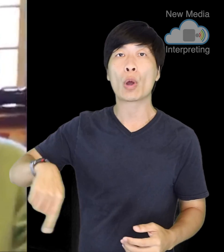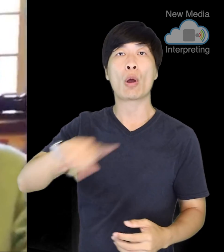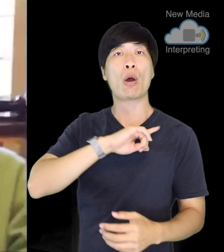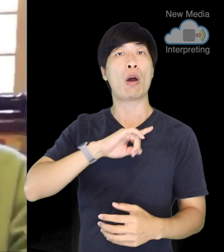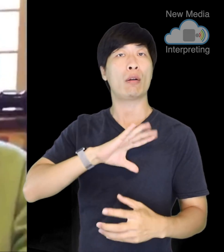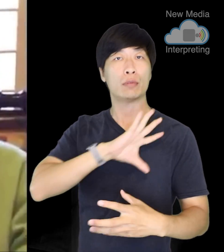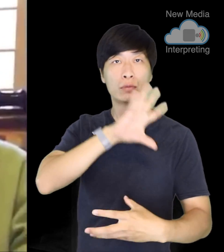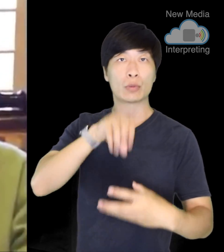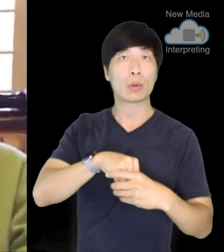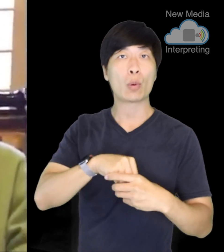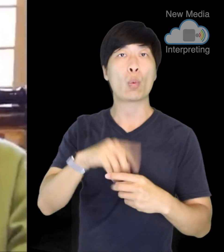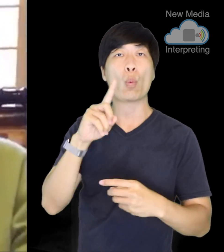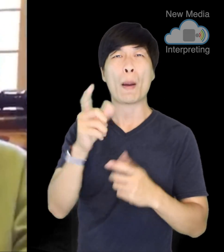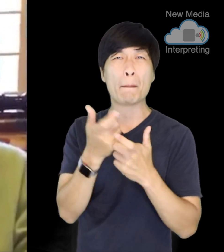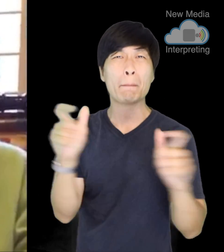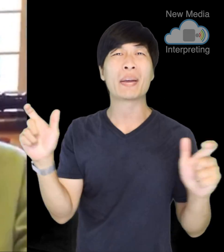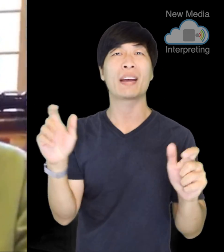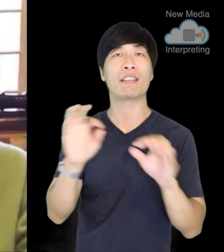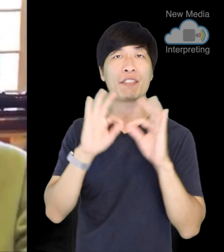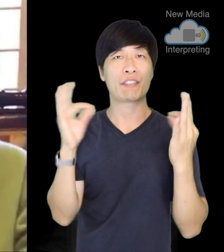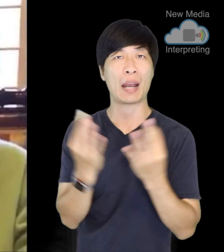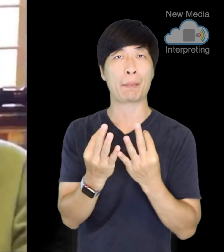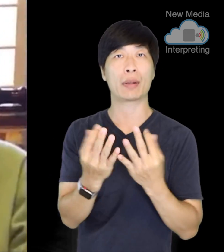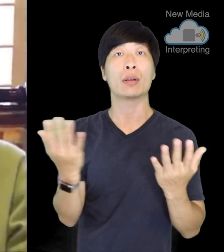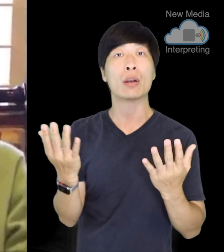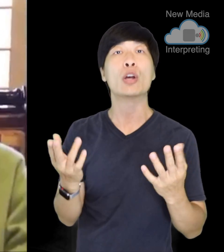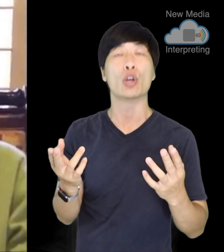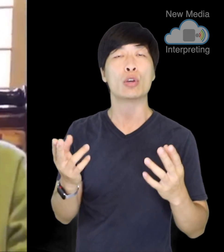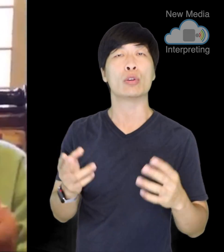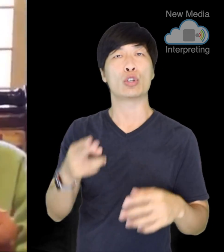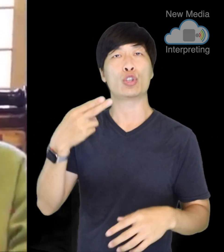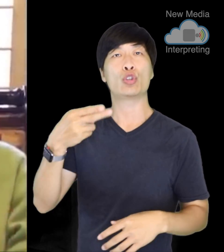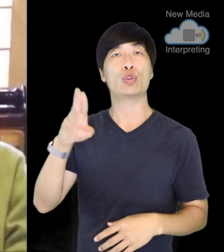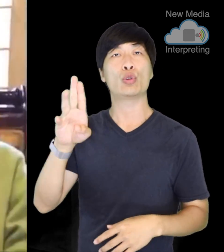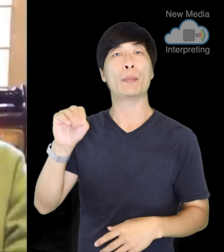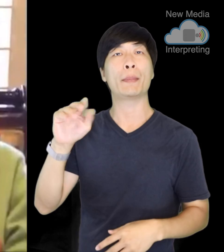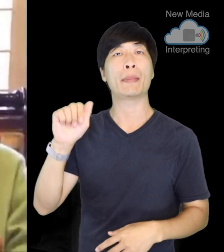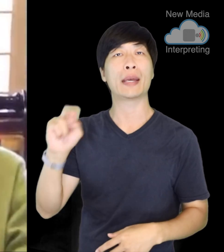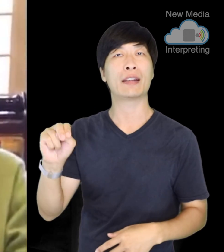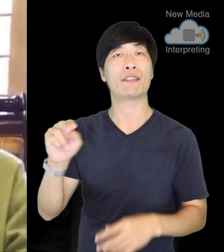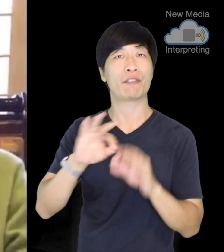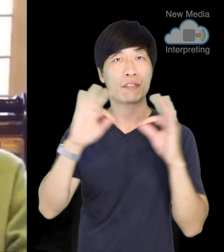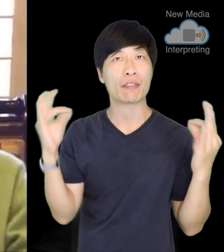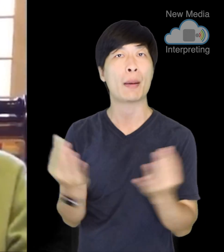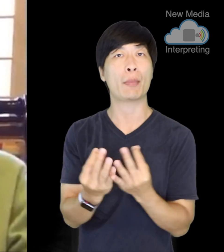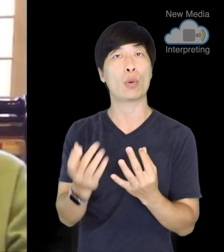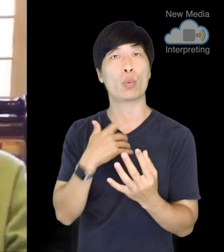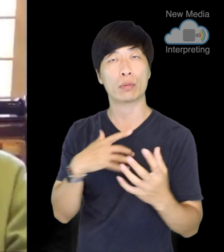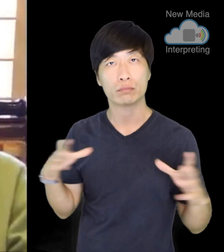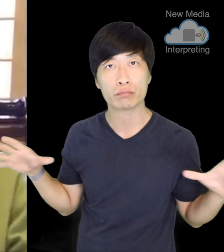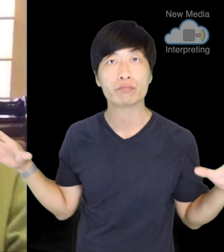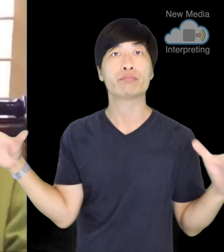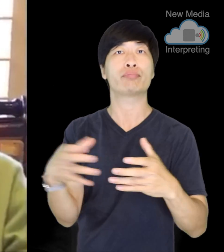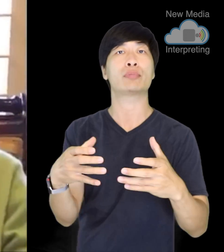one big family, the human family, and we all come together in the body of Marvel.